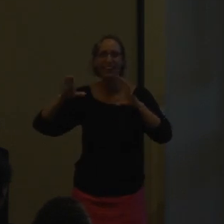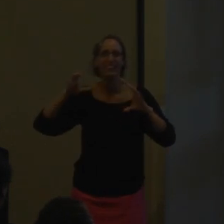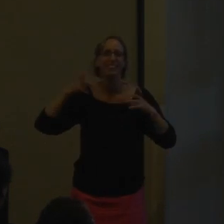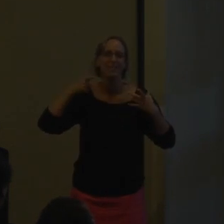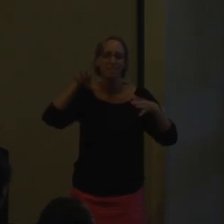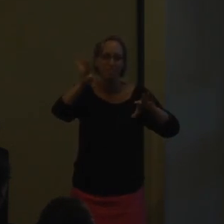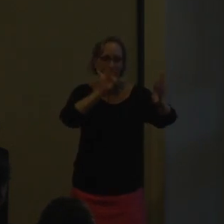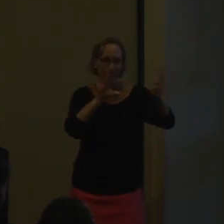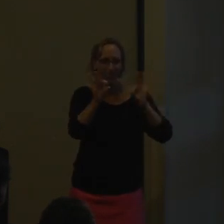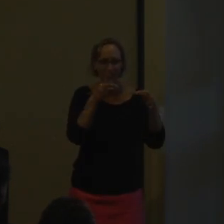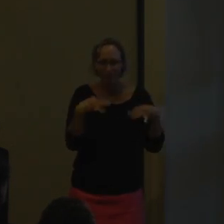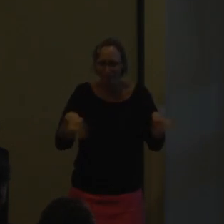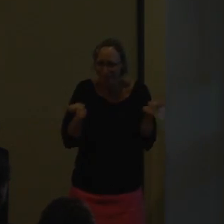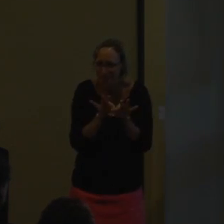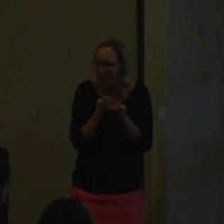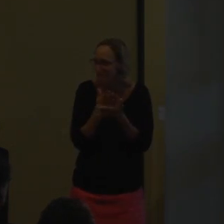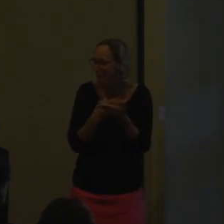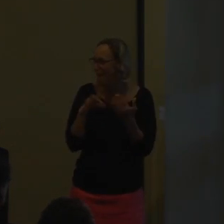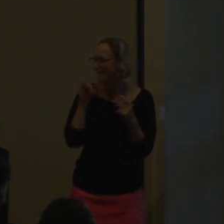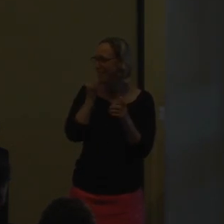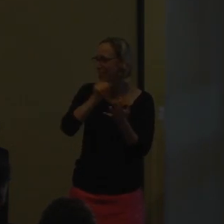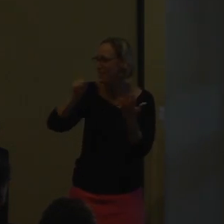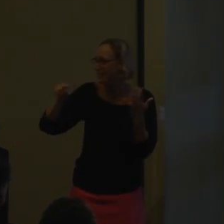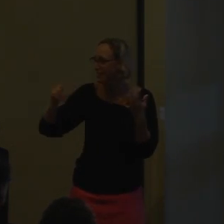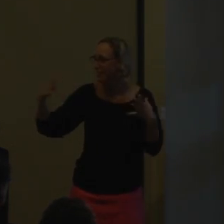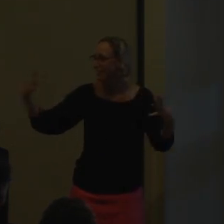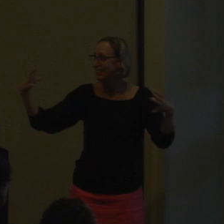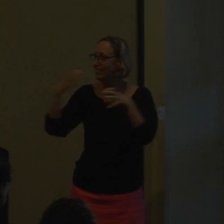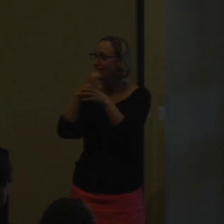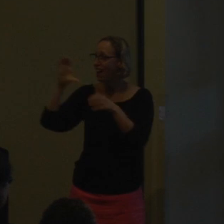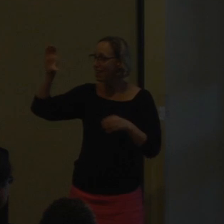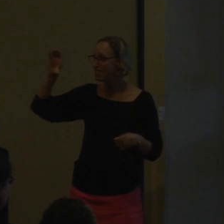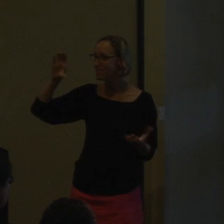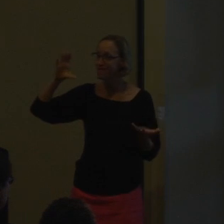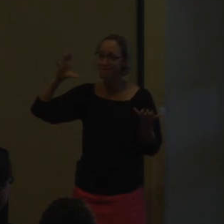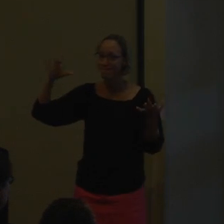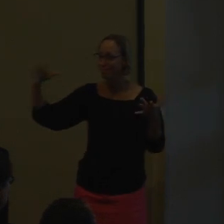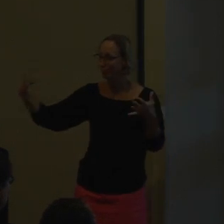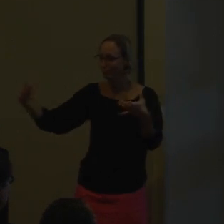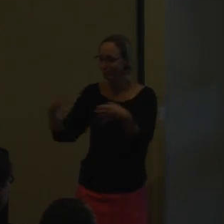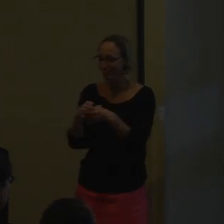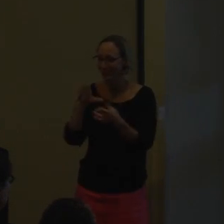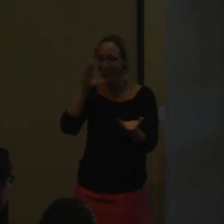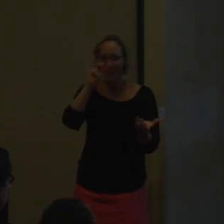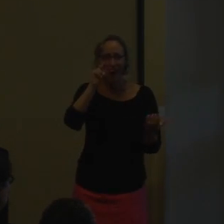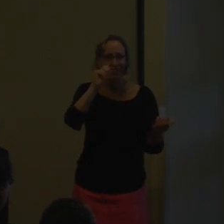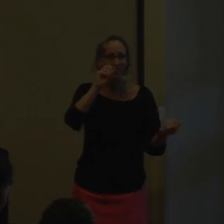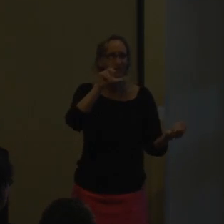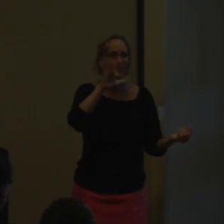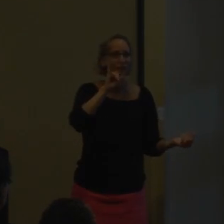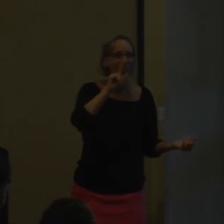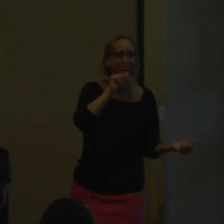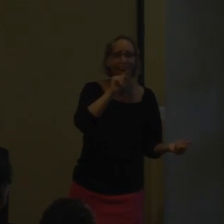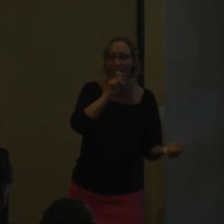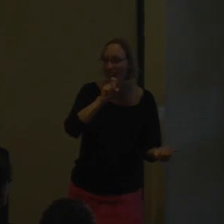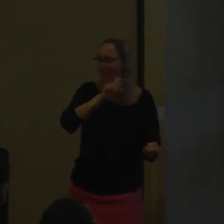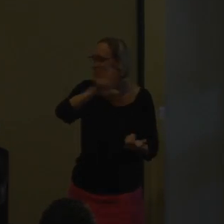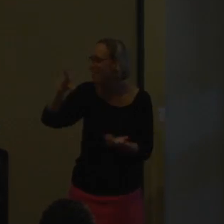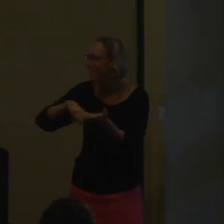communicate that research. And we have to select the most important parts of that research. And consolidate